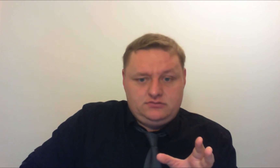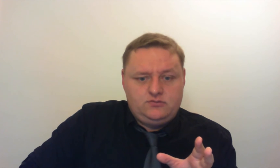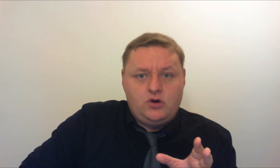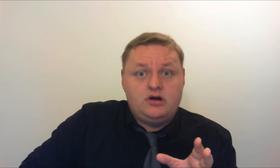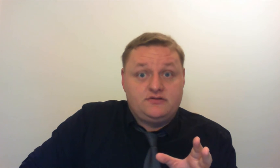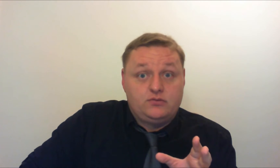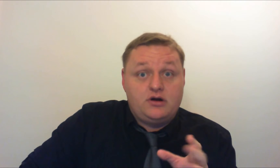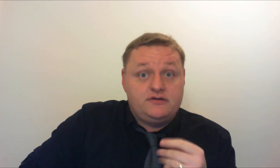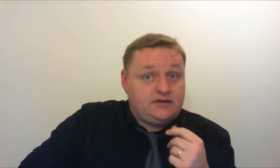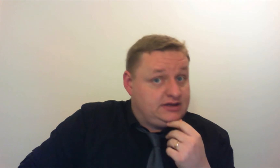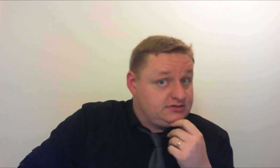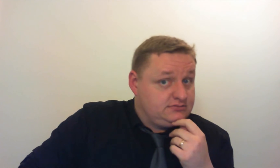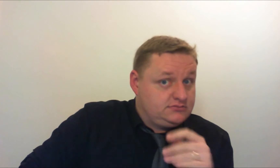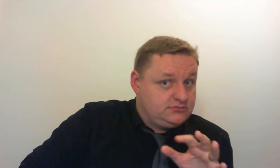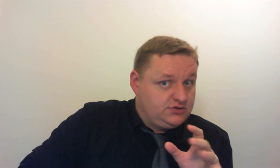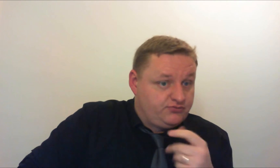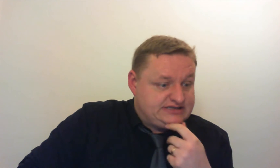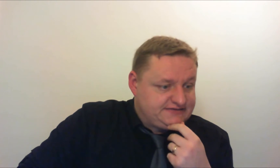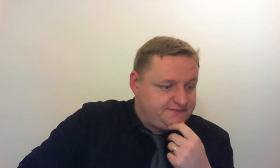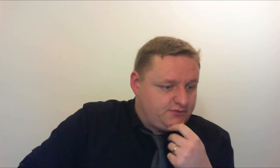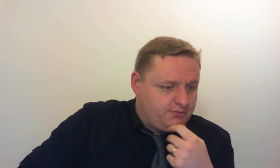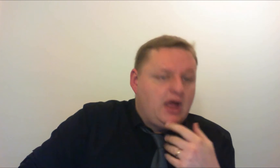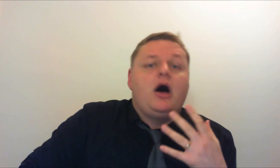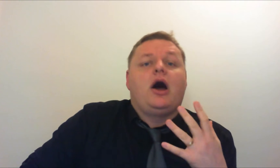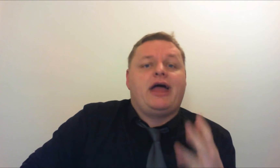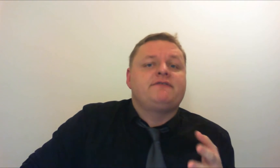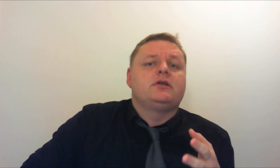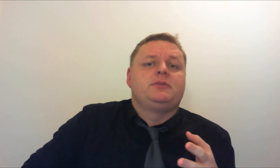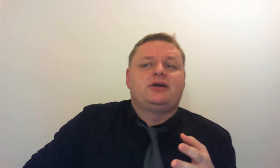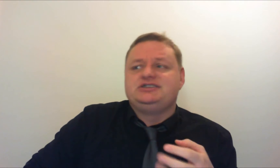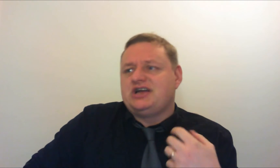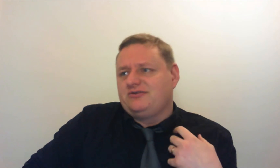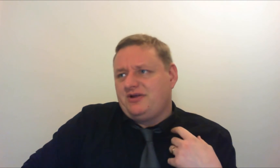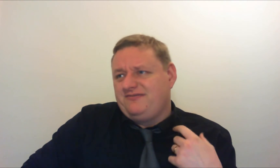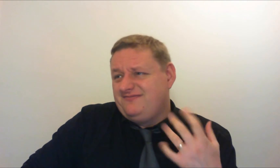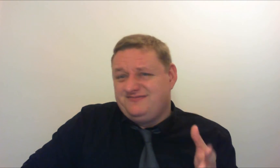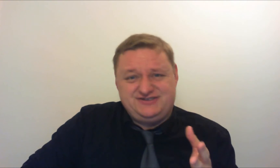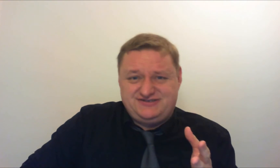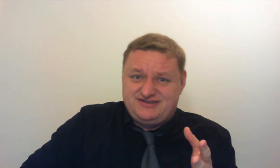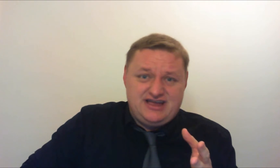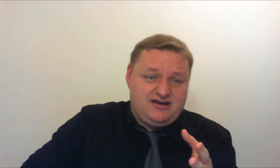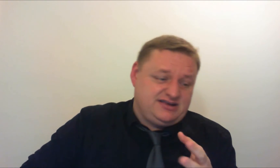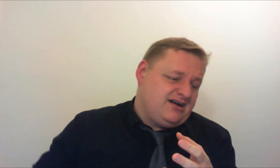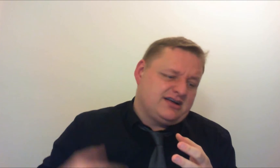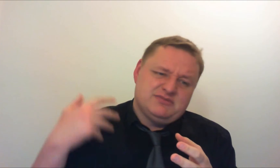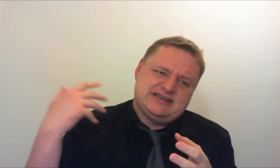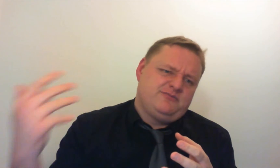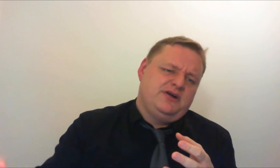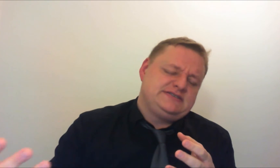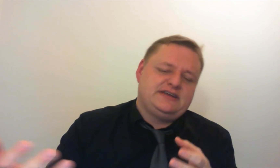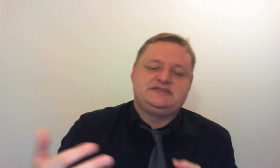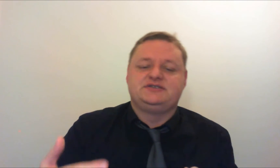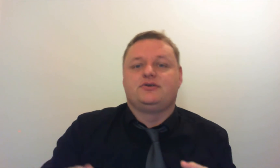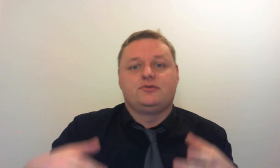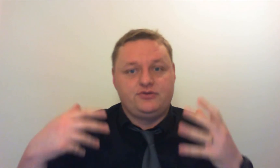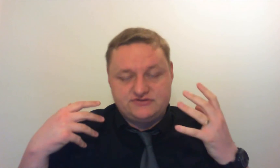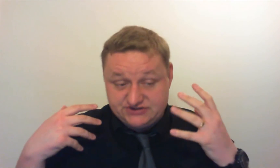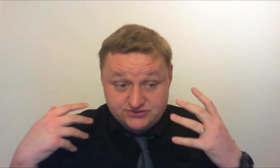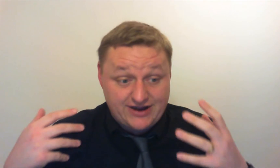than word the word in the written form I have got a blogging channel I just I can't get myself motivated to do